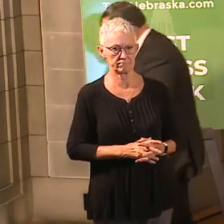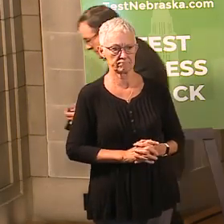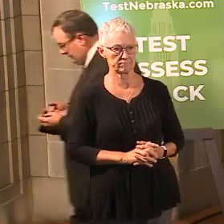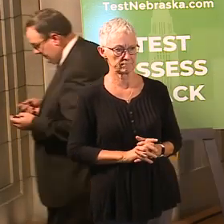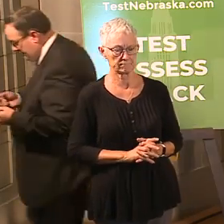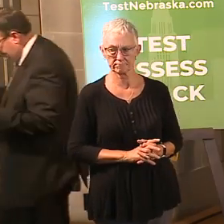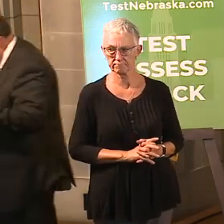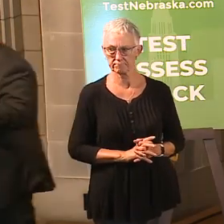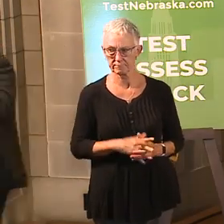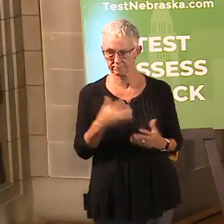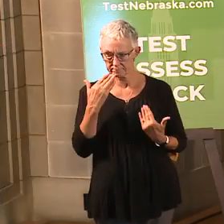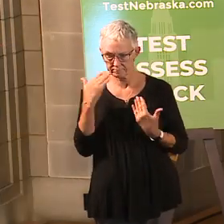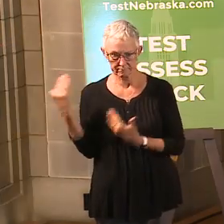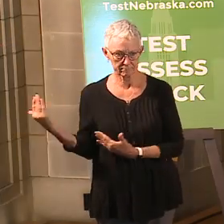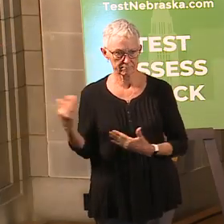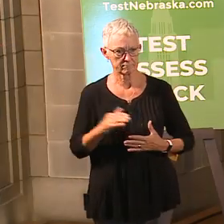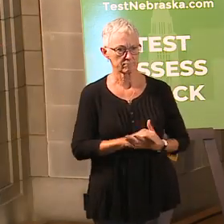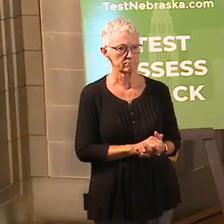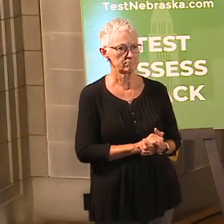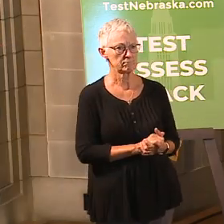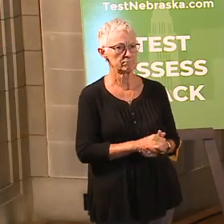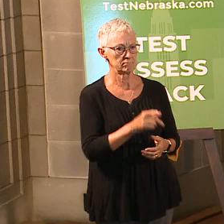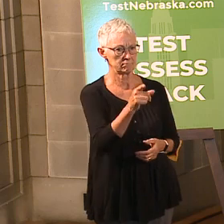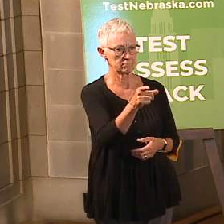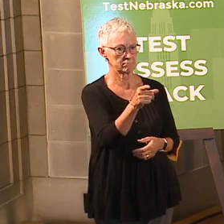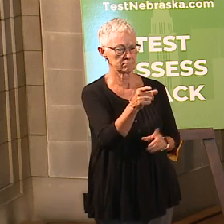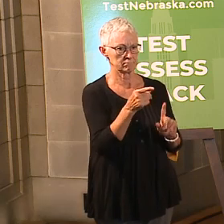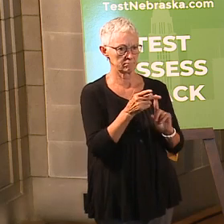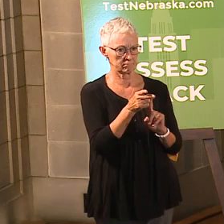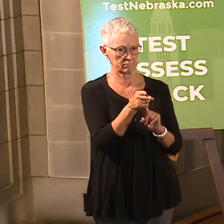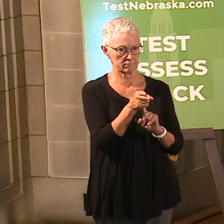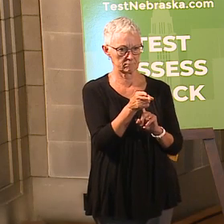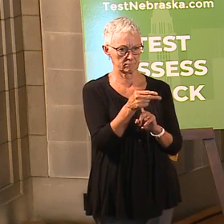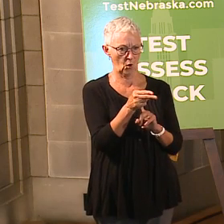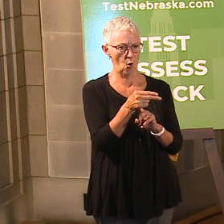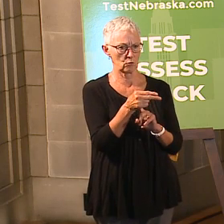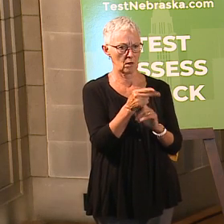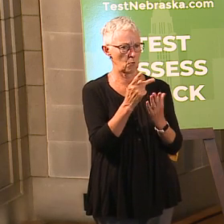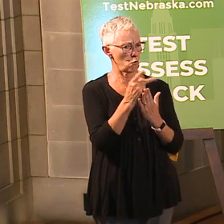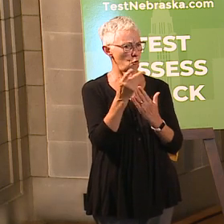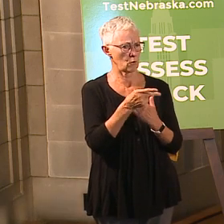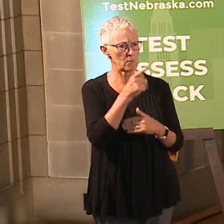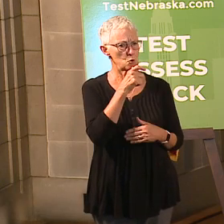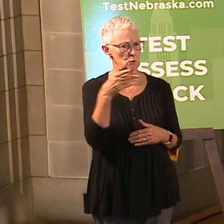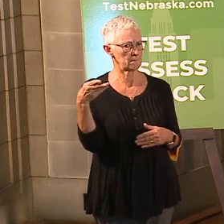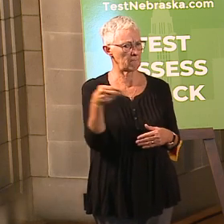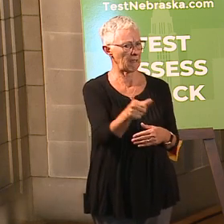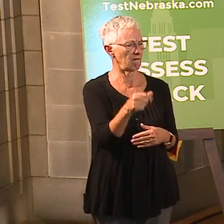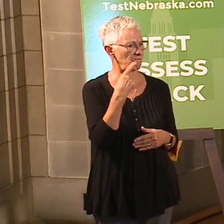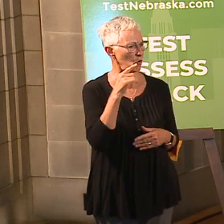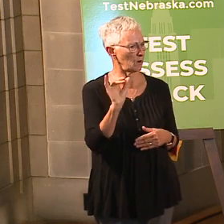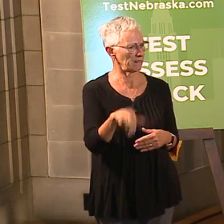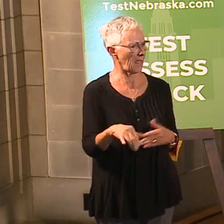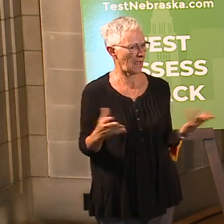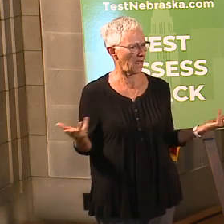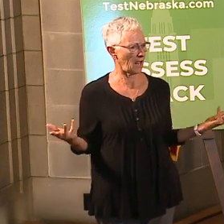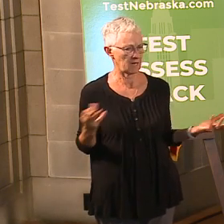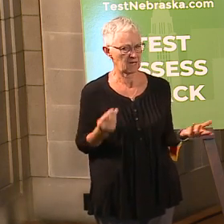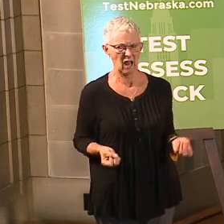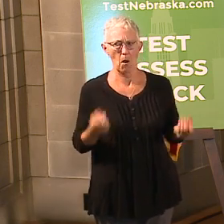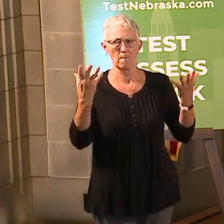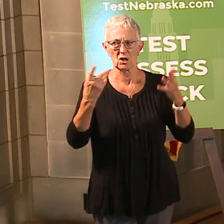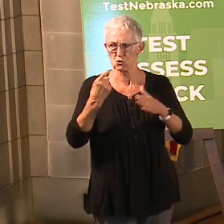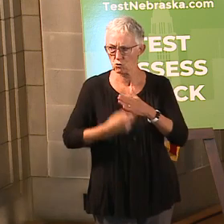Thank you, Commissioner. And Governor, the hotel program, who's paying for it and how much? So the question